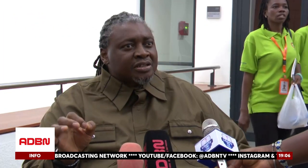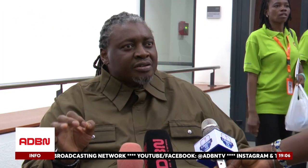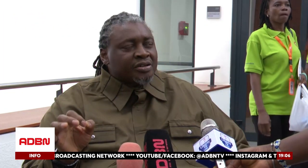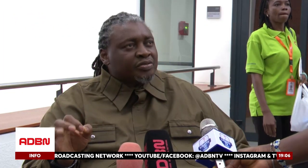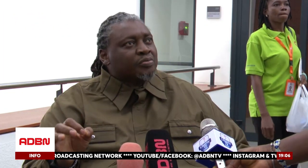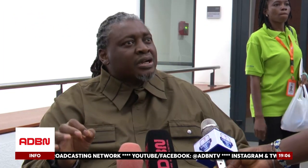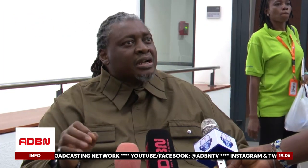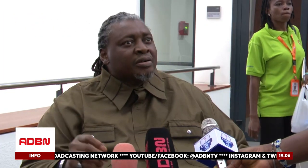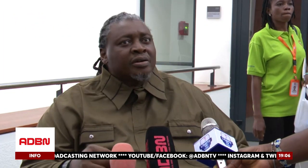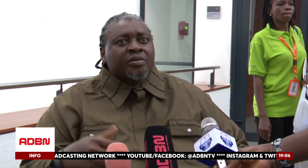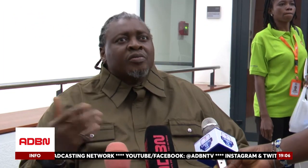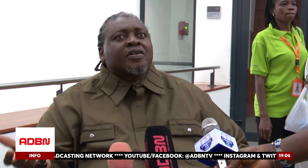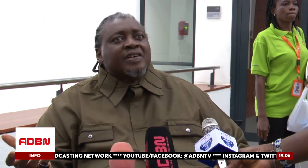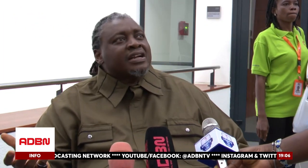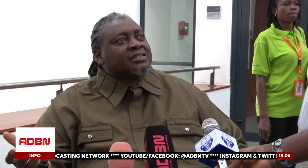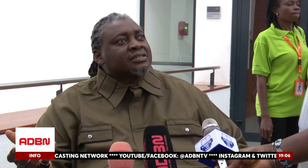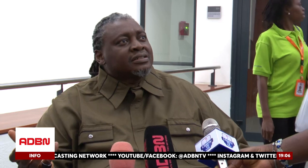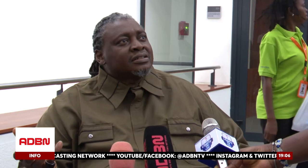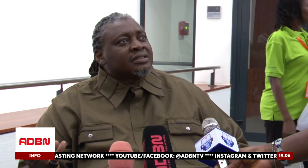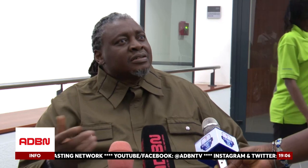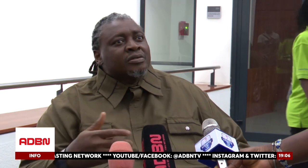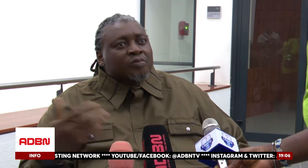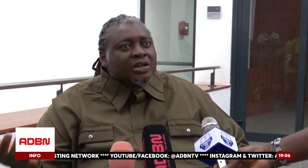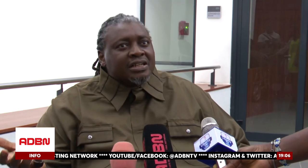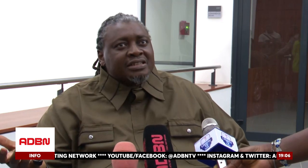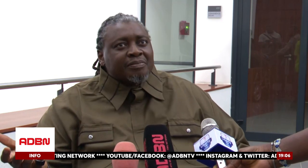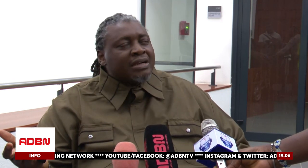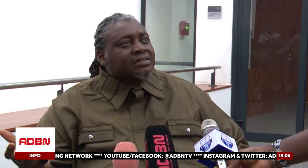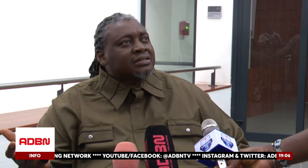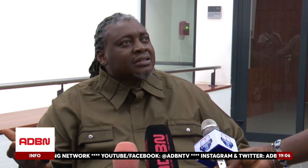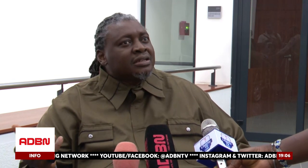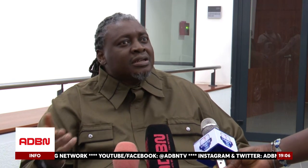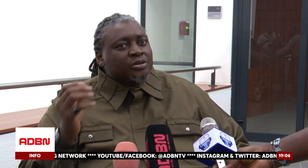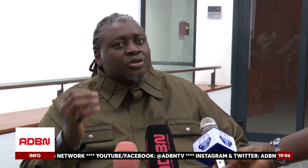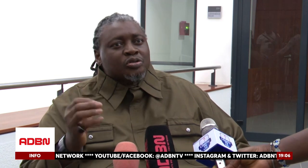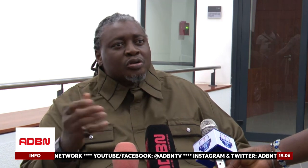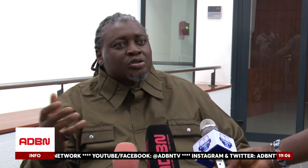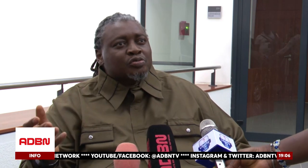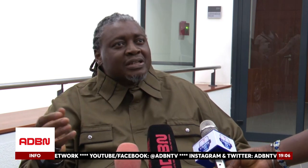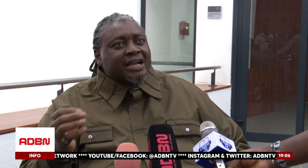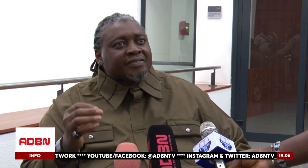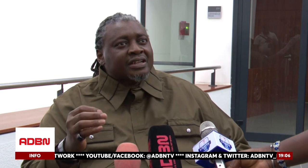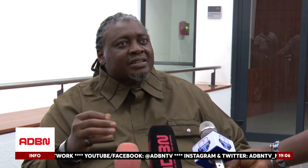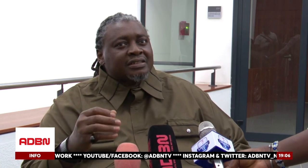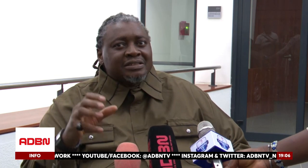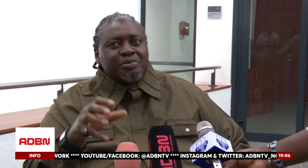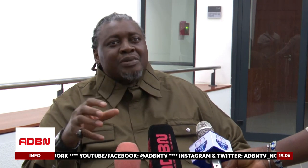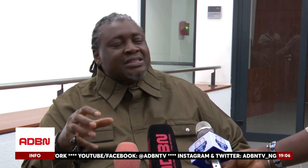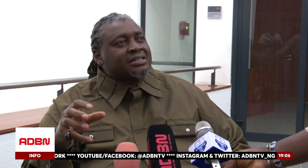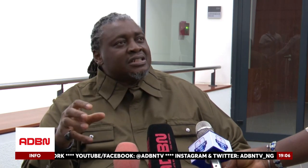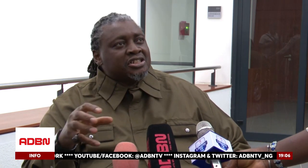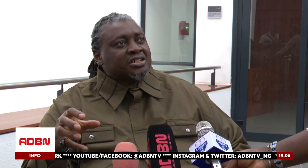You know, that's the one on the front burner now. What about finance? We can't enter banks. Kudos to one or two banks that have started